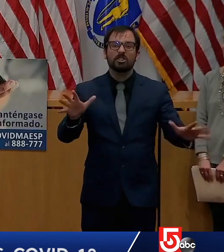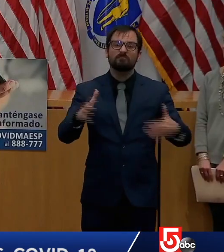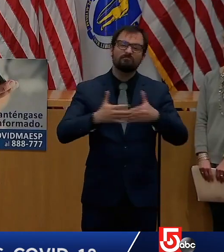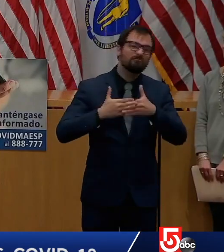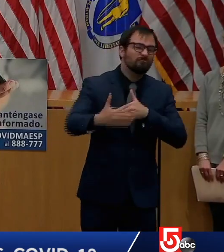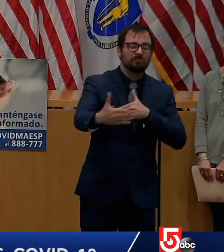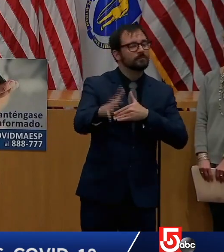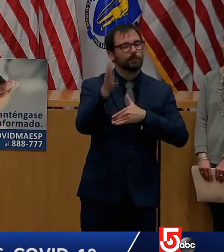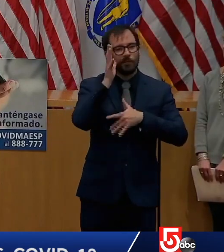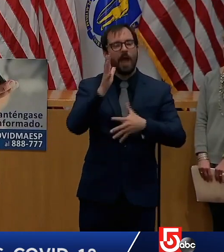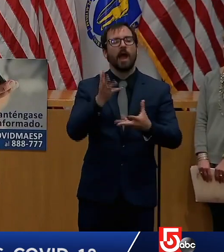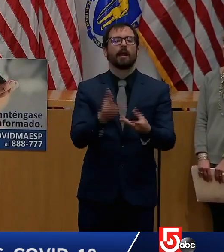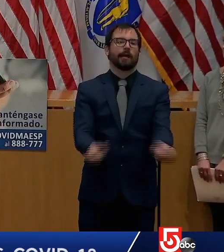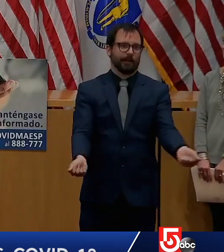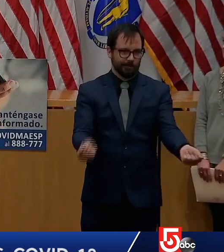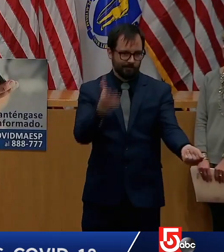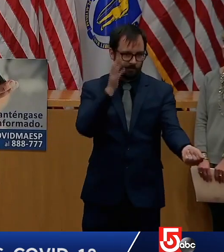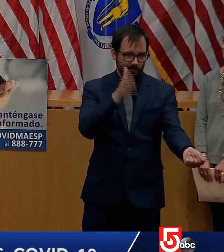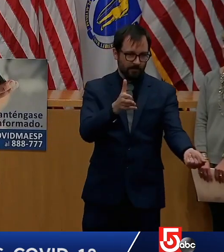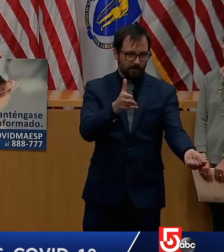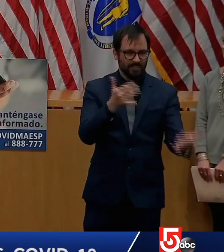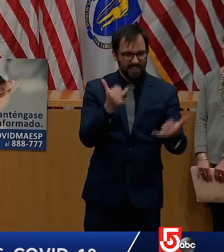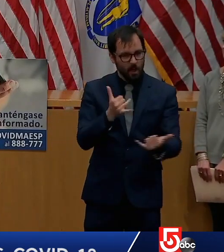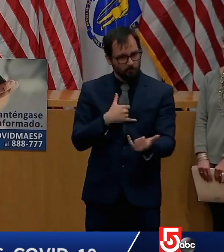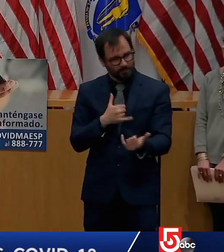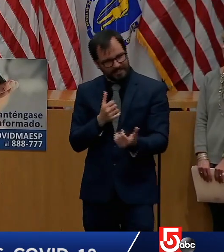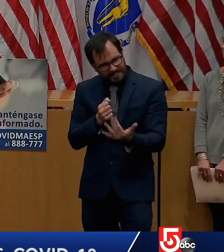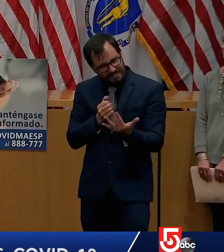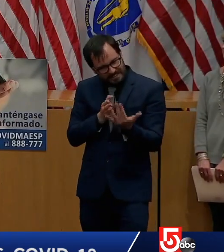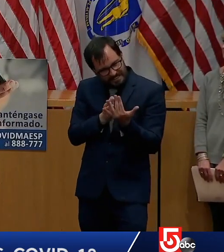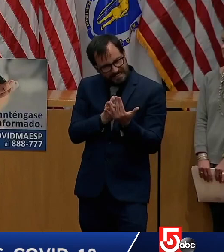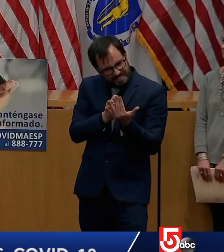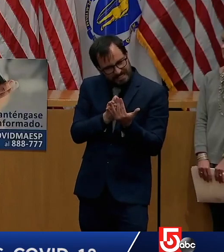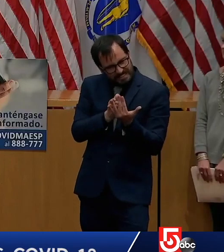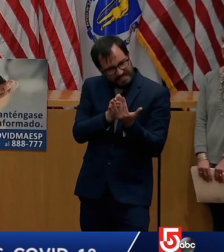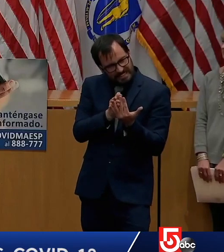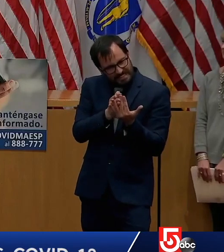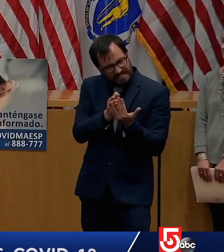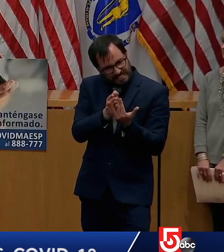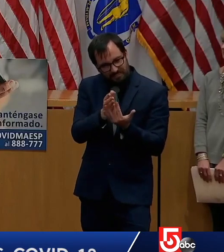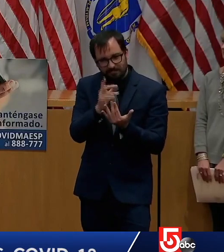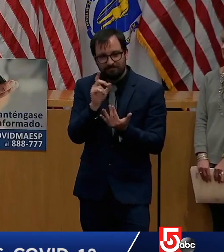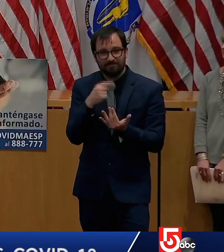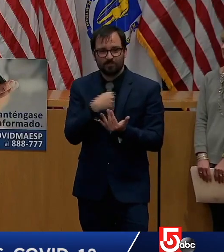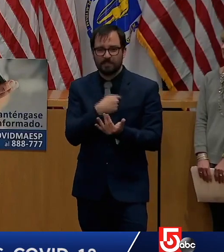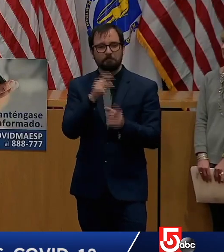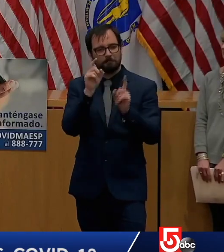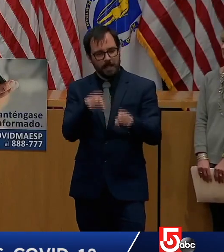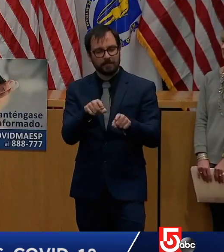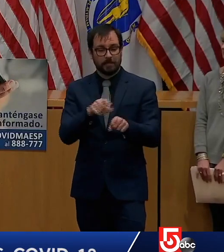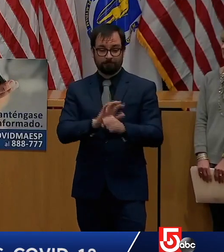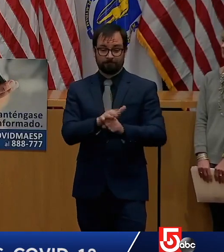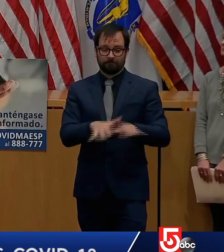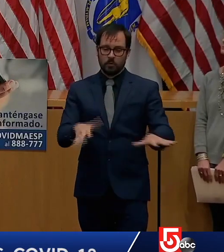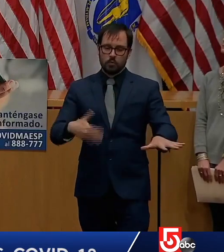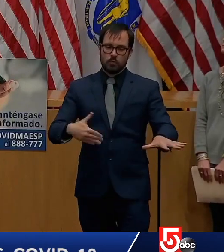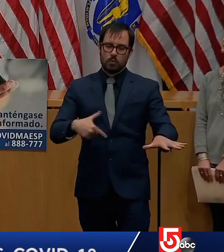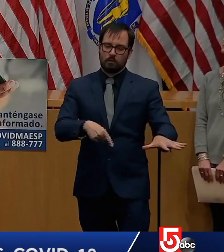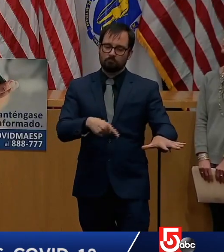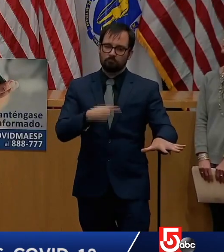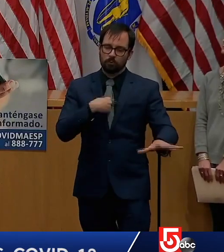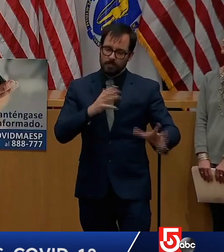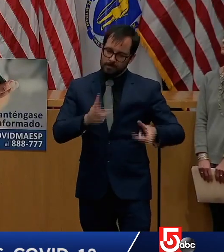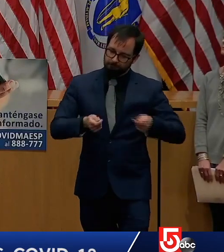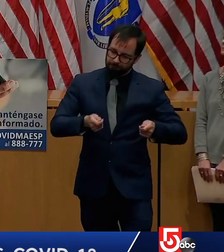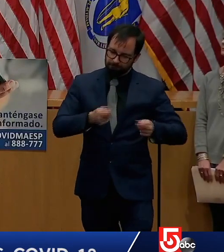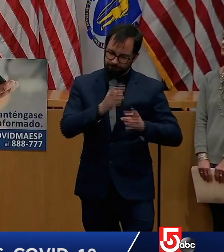virus. We need to respect it. It's very contagious. And when we're ready to come back, we'll start